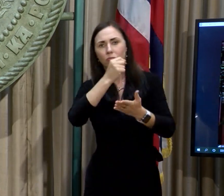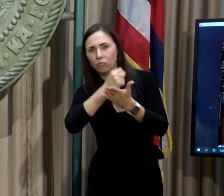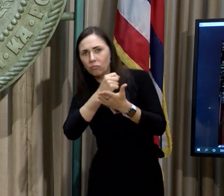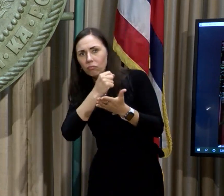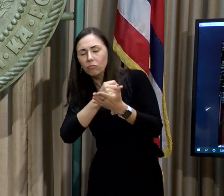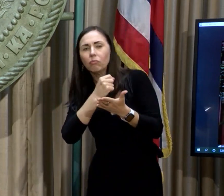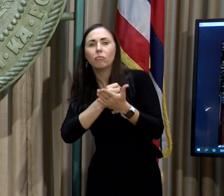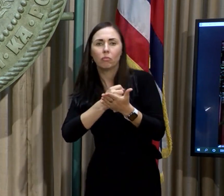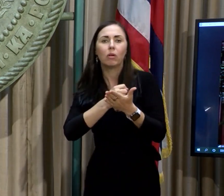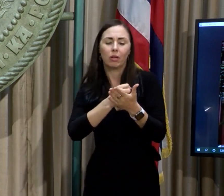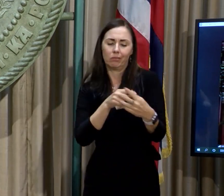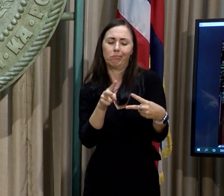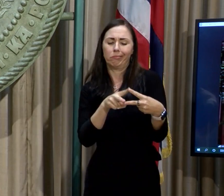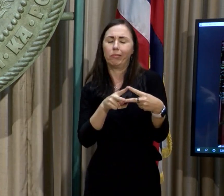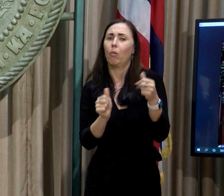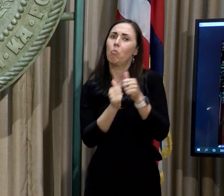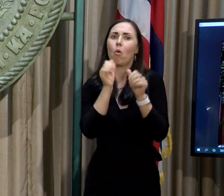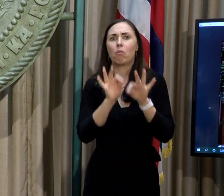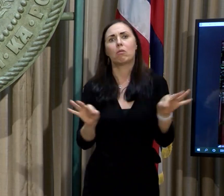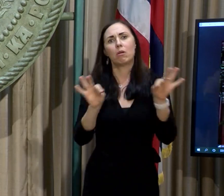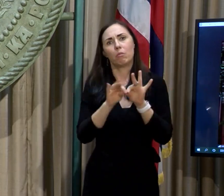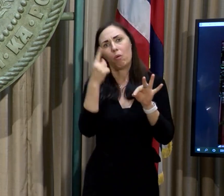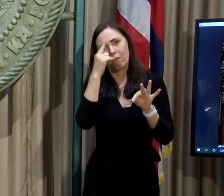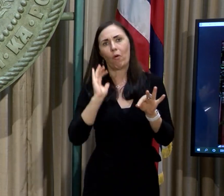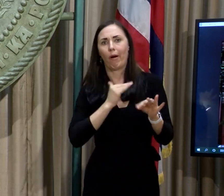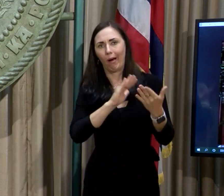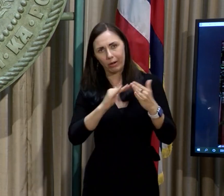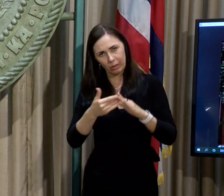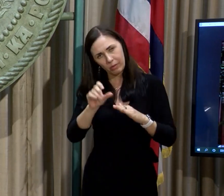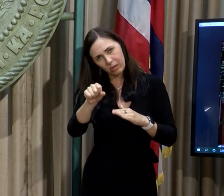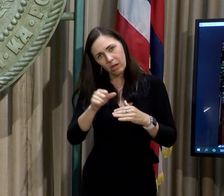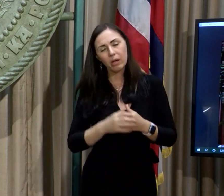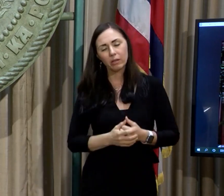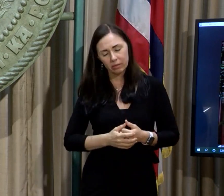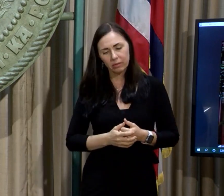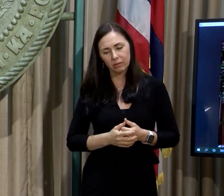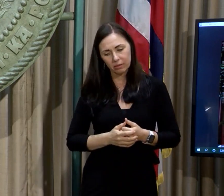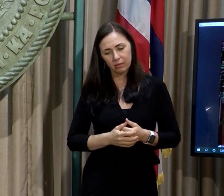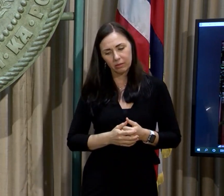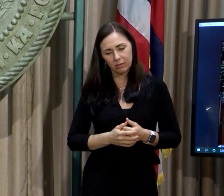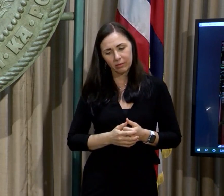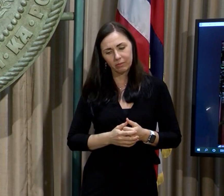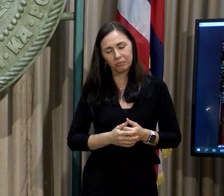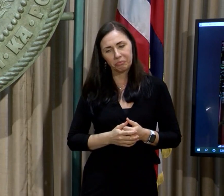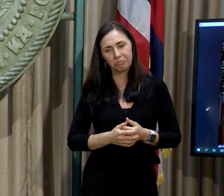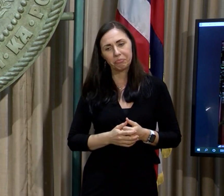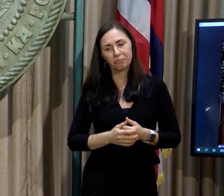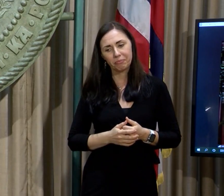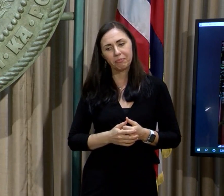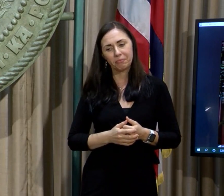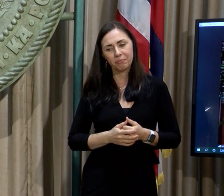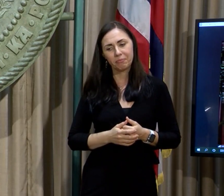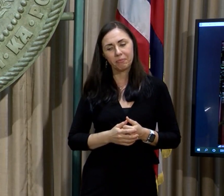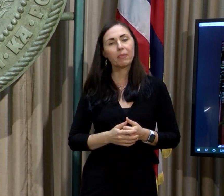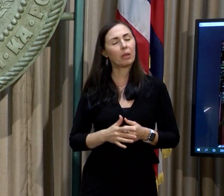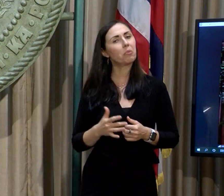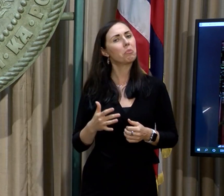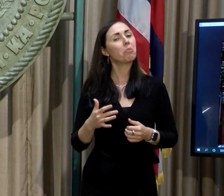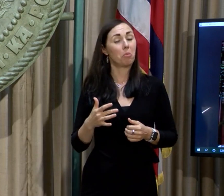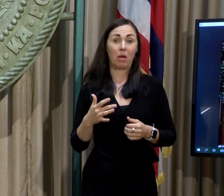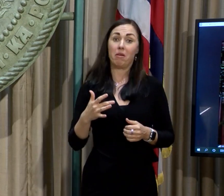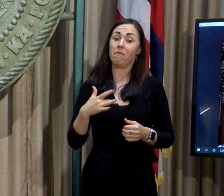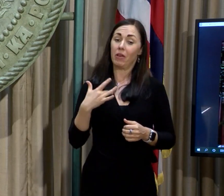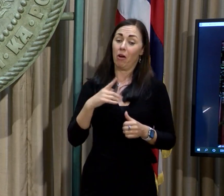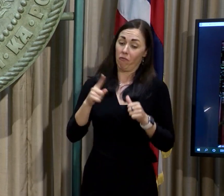most needed in our community, and we anticipate that the assessment will